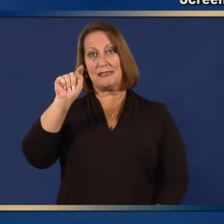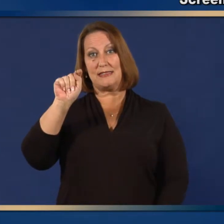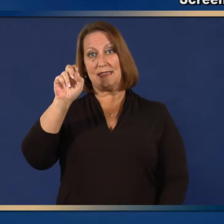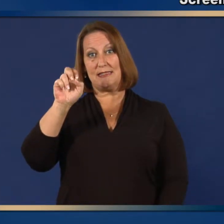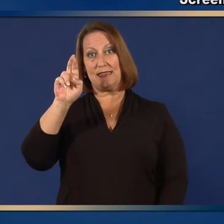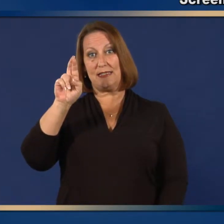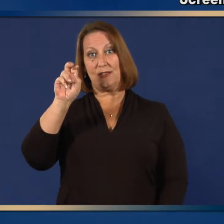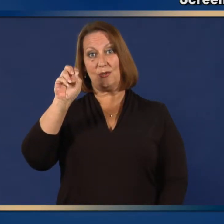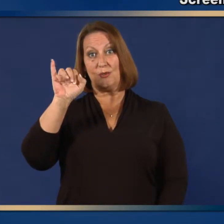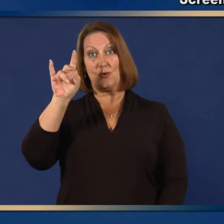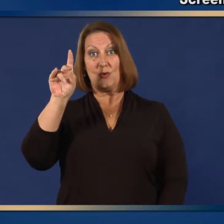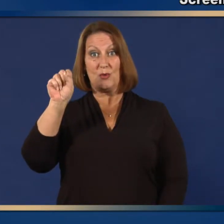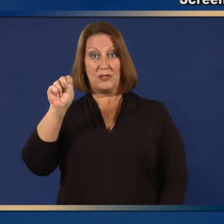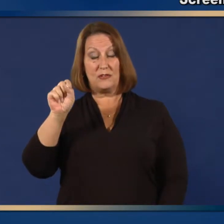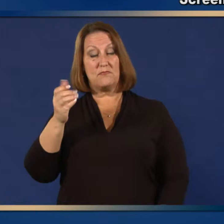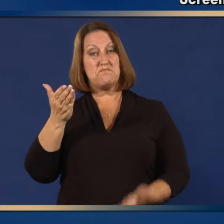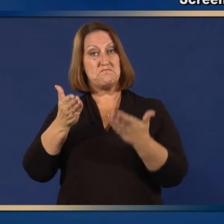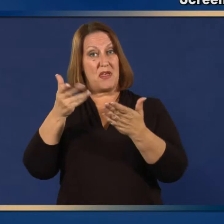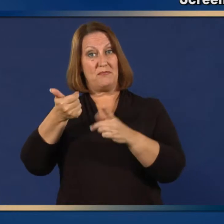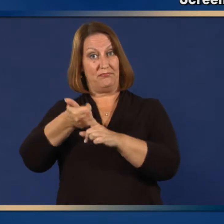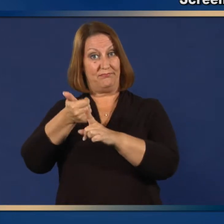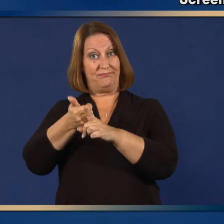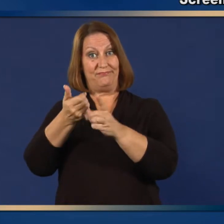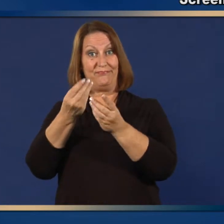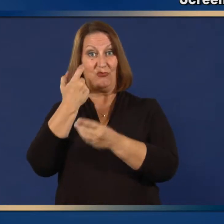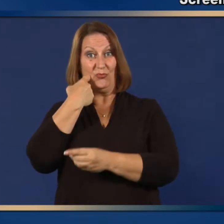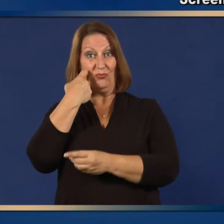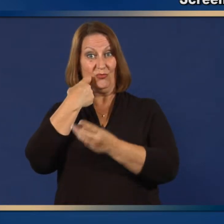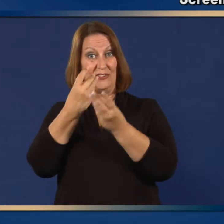with radiation or drugs?